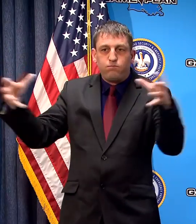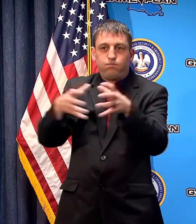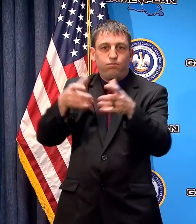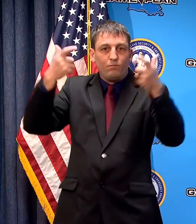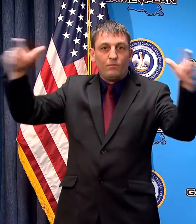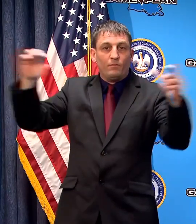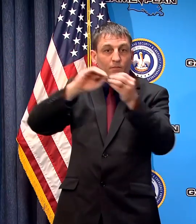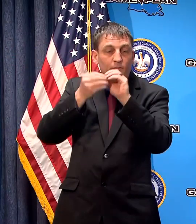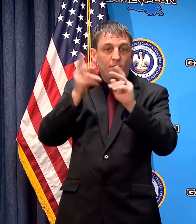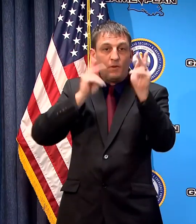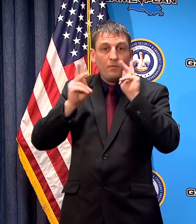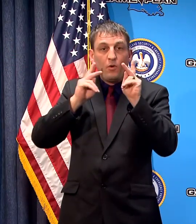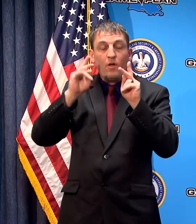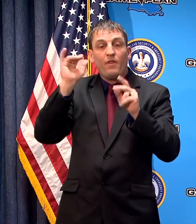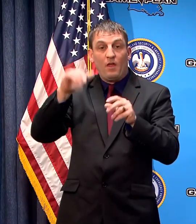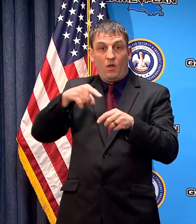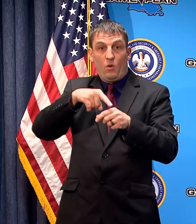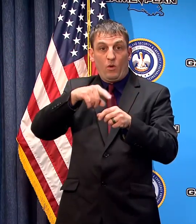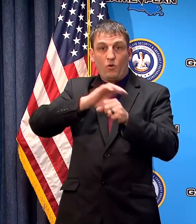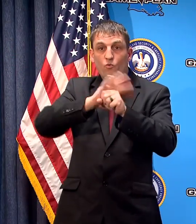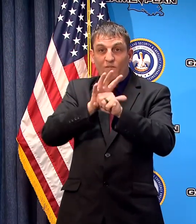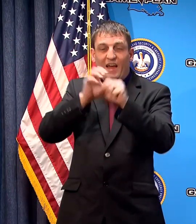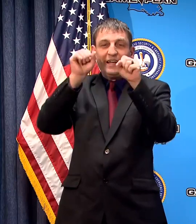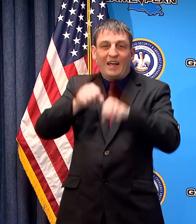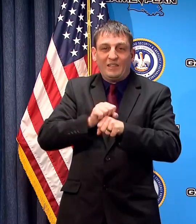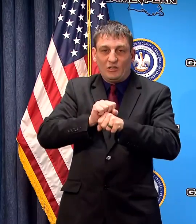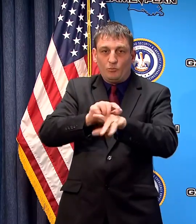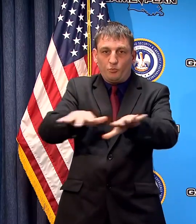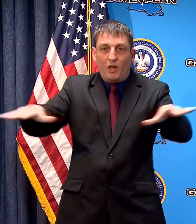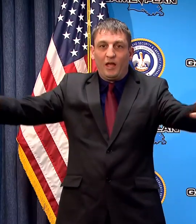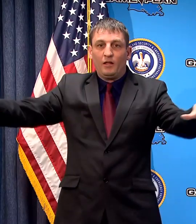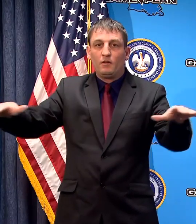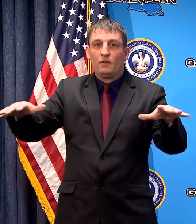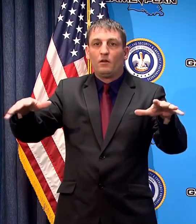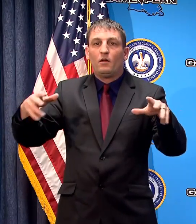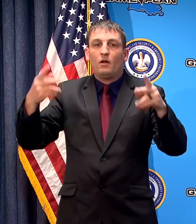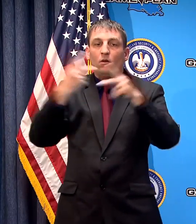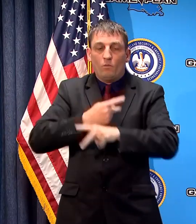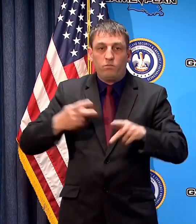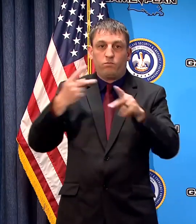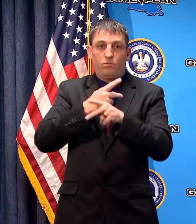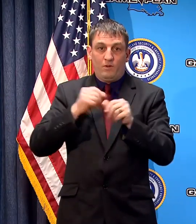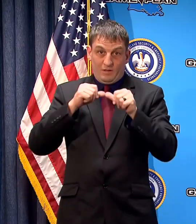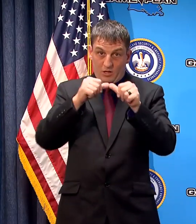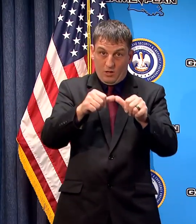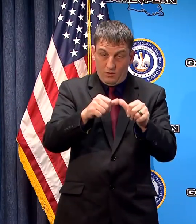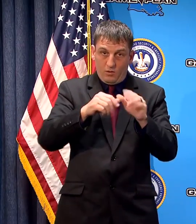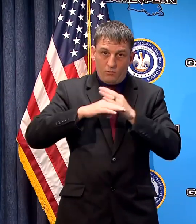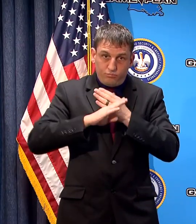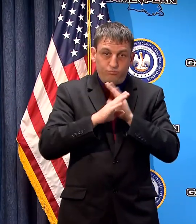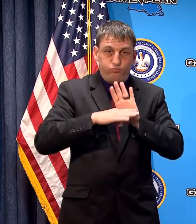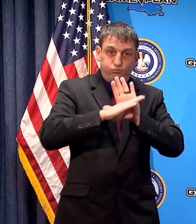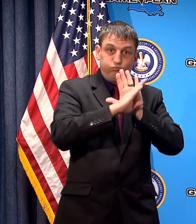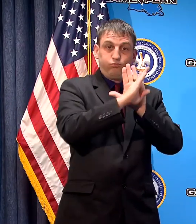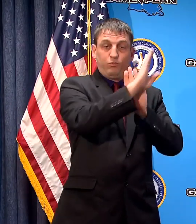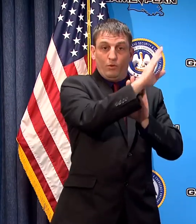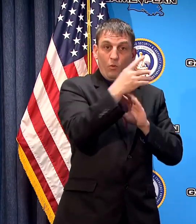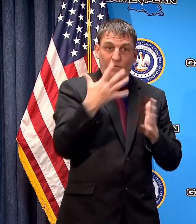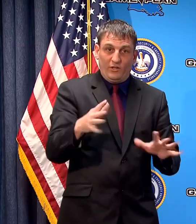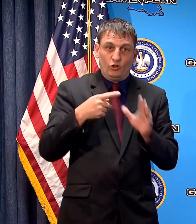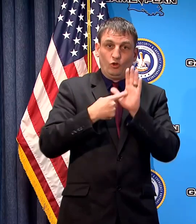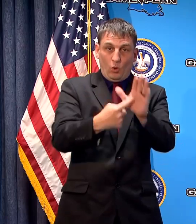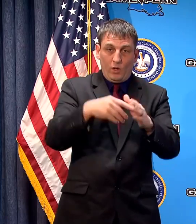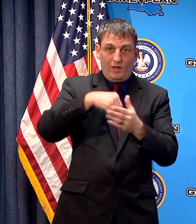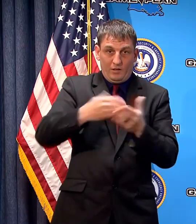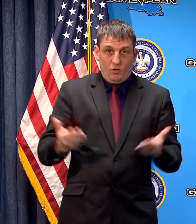where this coronavirus can spread and continue to do what what we've shown is actually happening in Louisiana